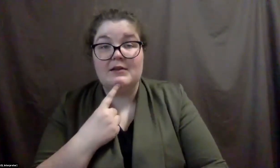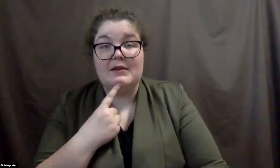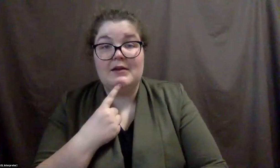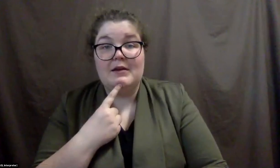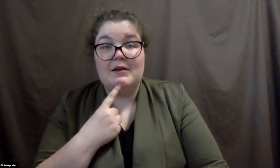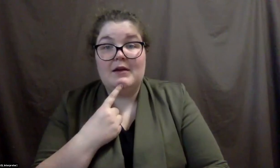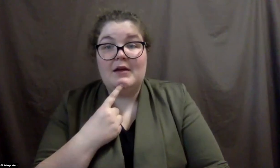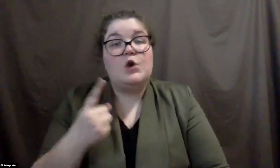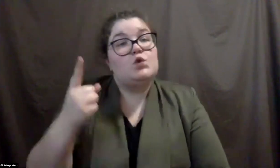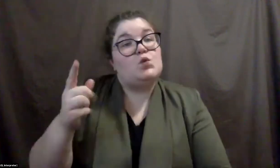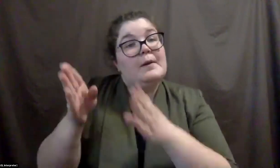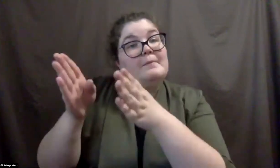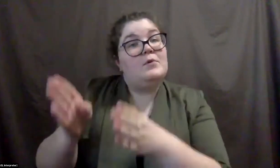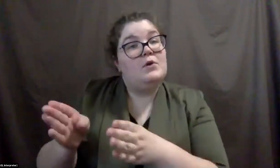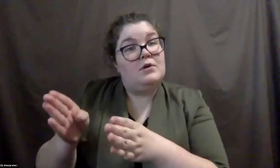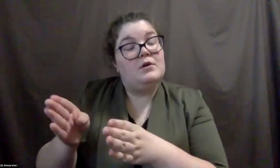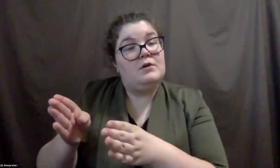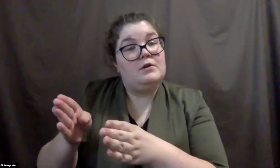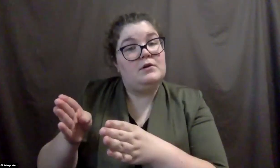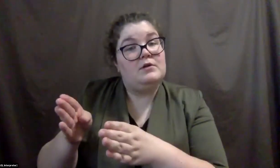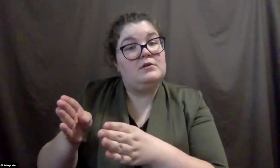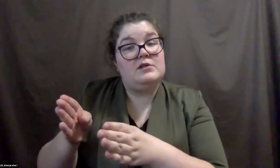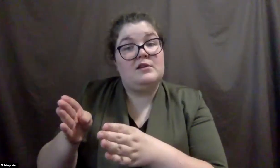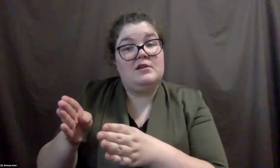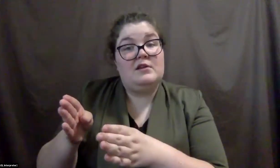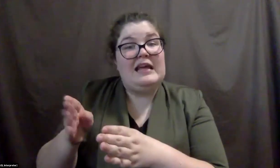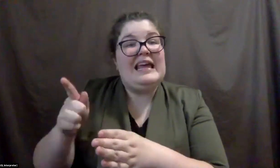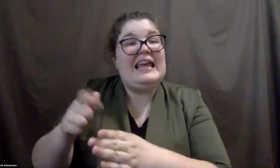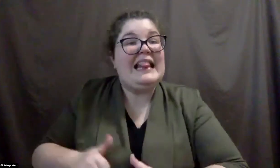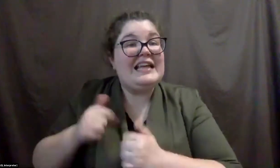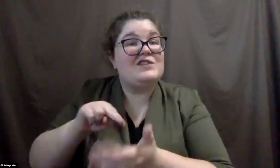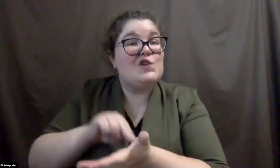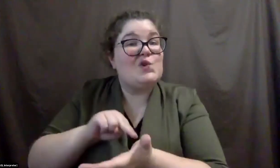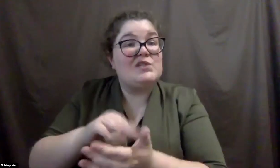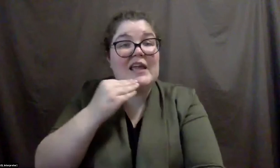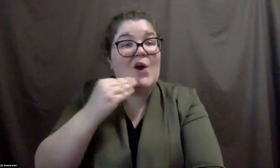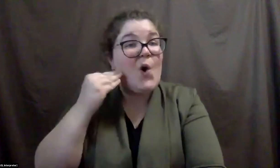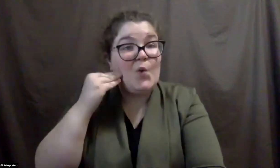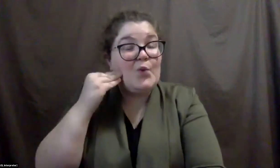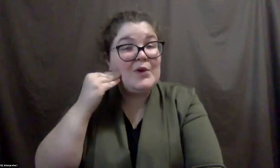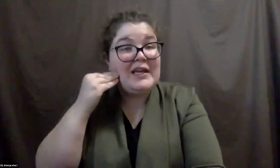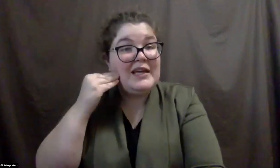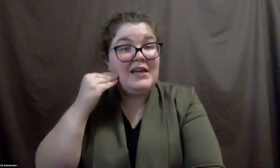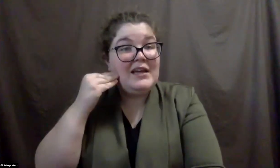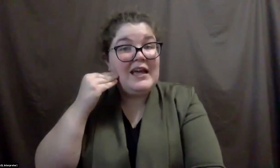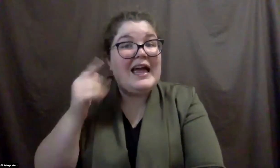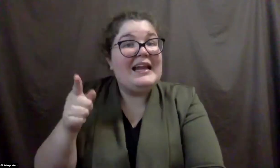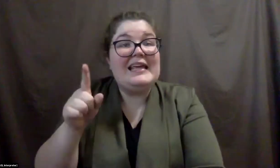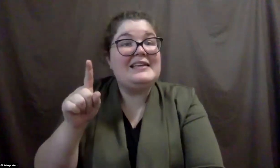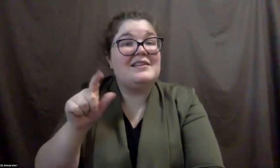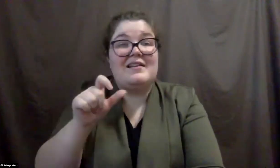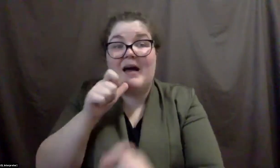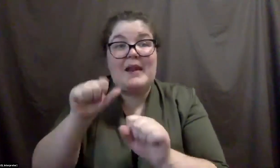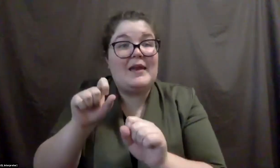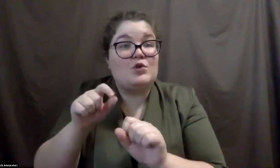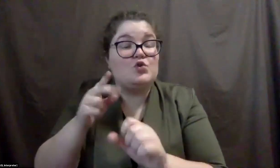there's an individual that, um, is on our board who's been, uh, he lives in a nursing home and he hasn't been able to, um, participate in any